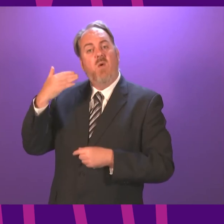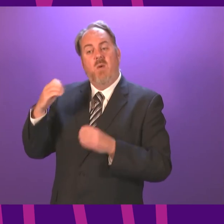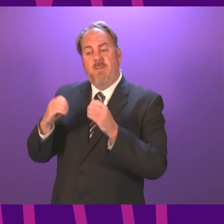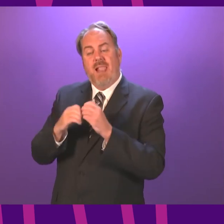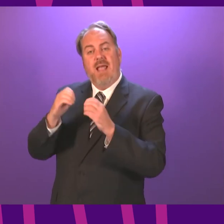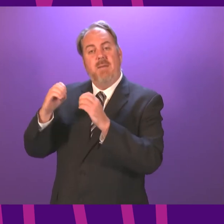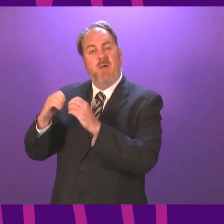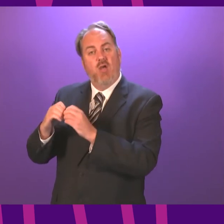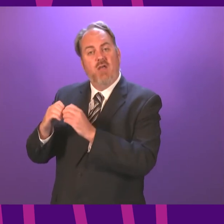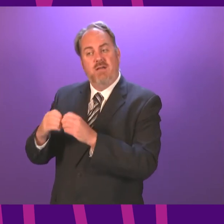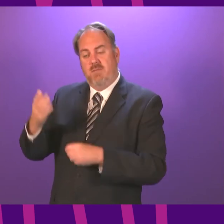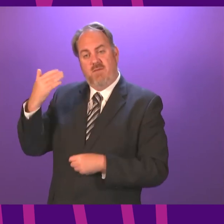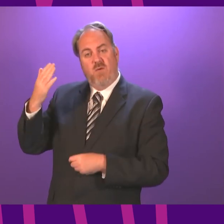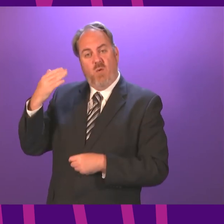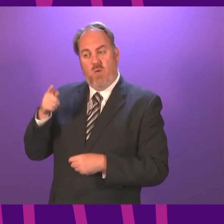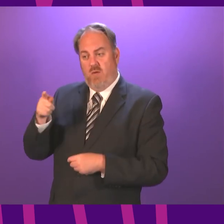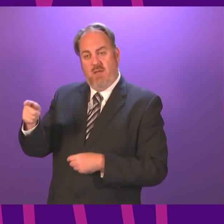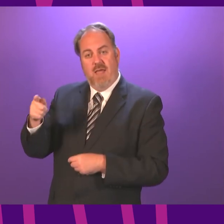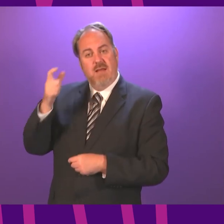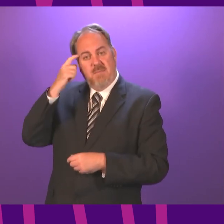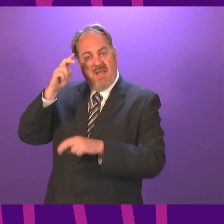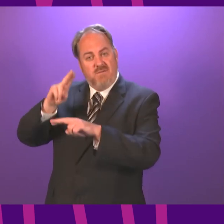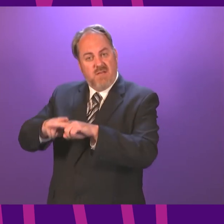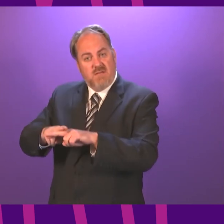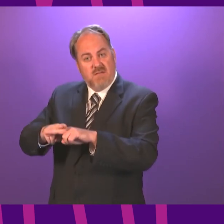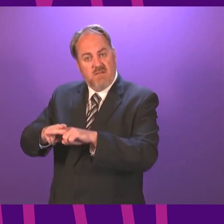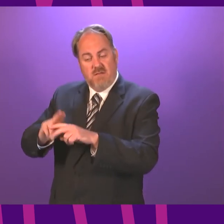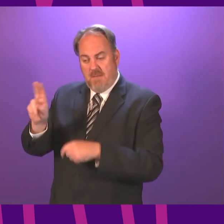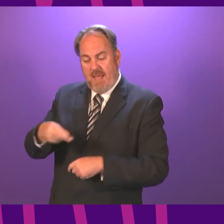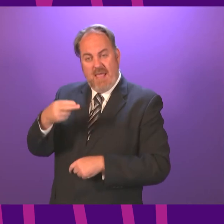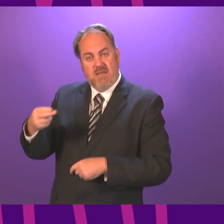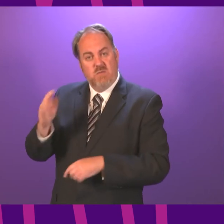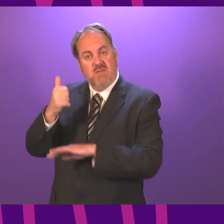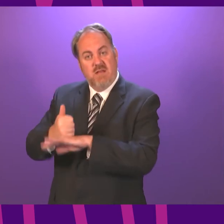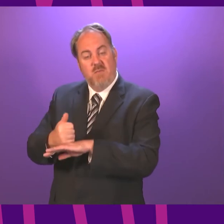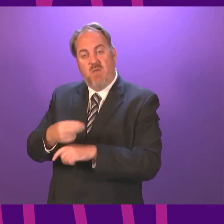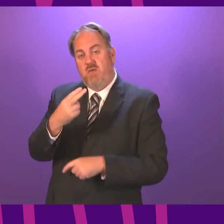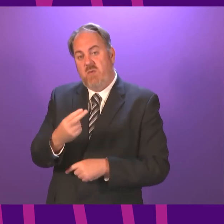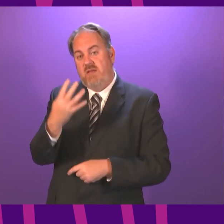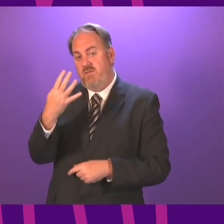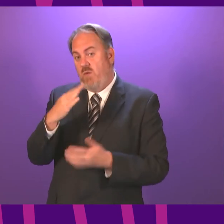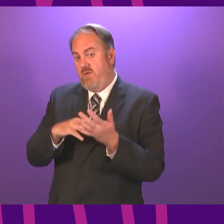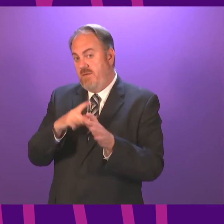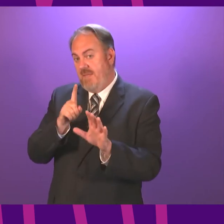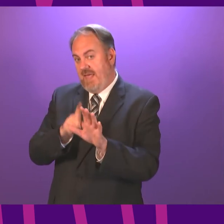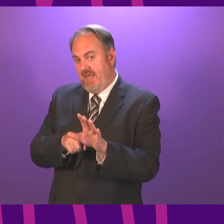Bolton in north-west England and Bedford in the east of England were introduced on the 24th of May. We removed the restrictions